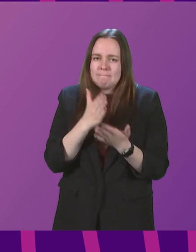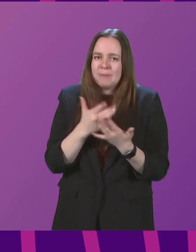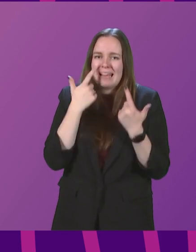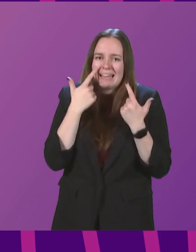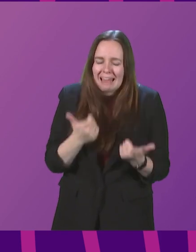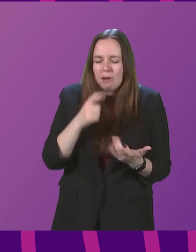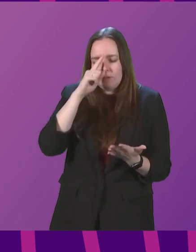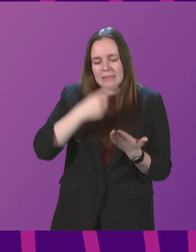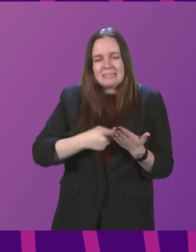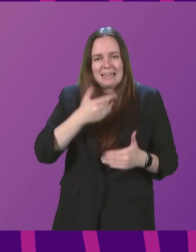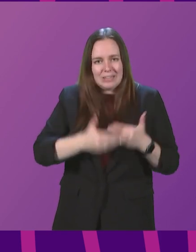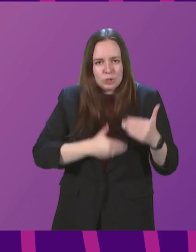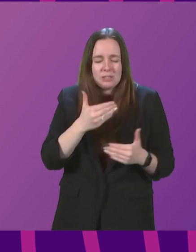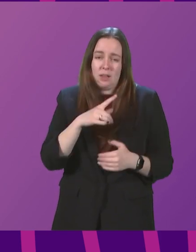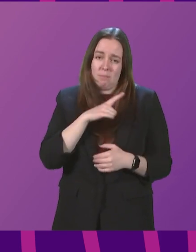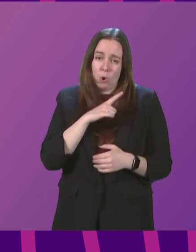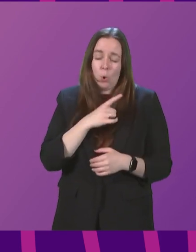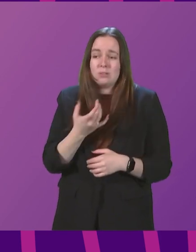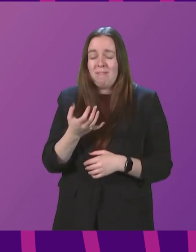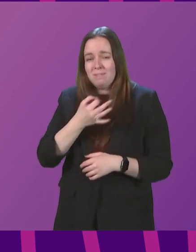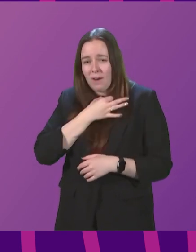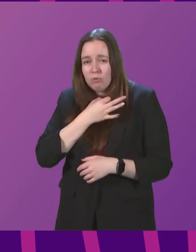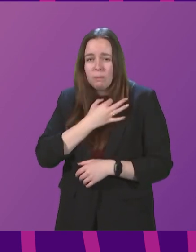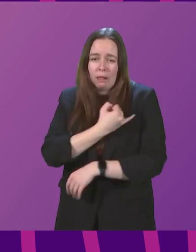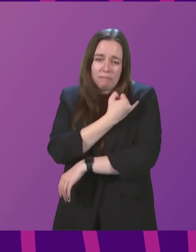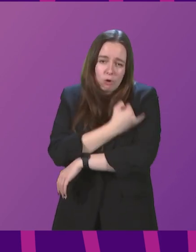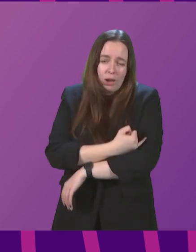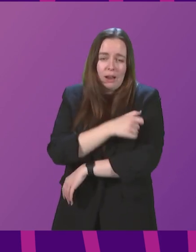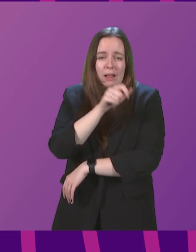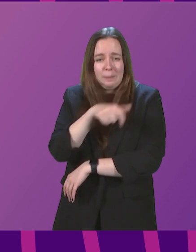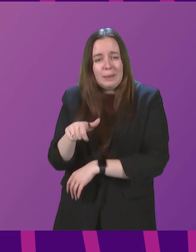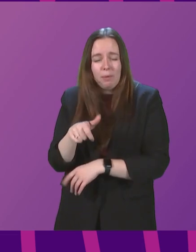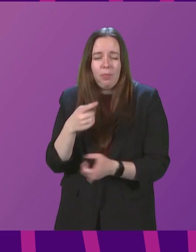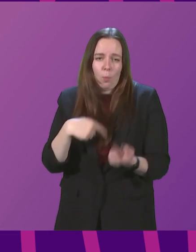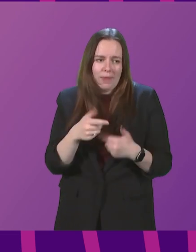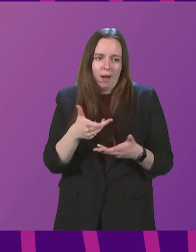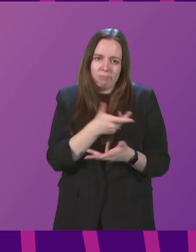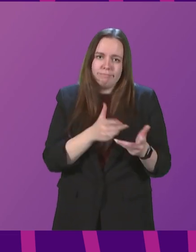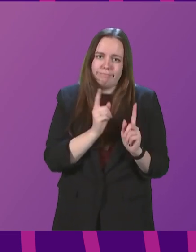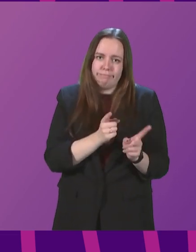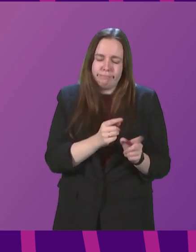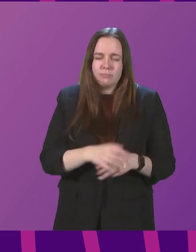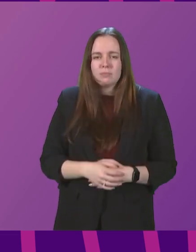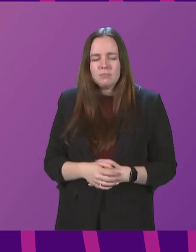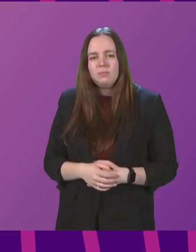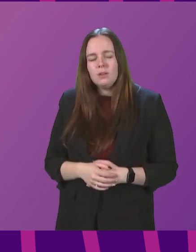decisions here, given the frailty and the vulnerability of the people that we are discussing. The measures that are currently